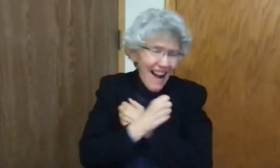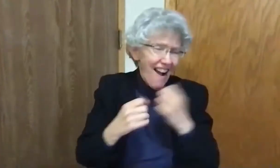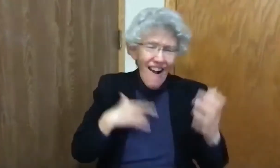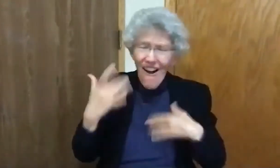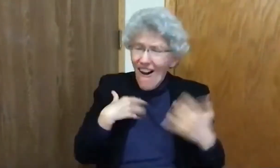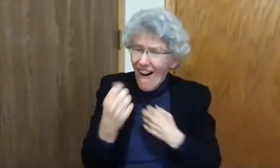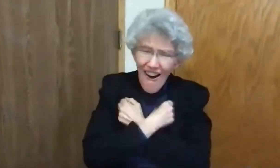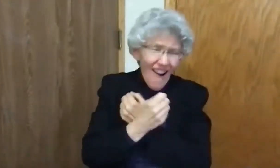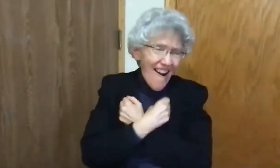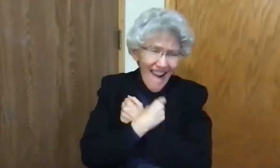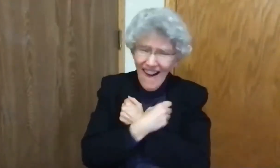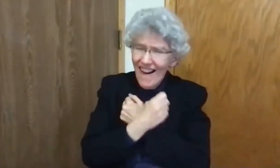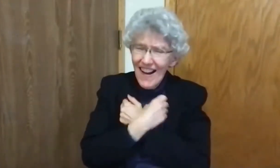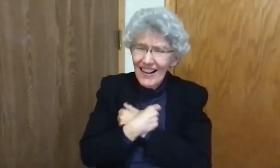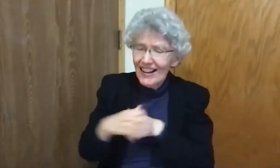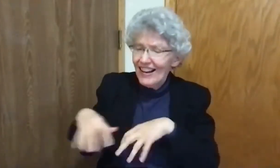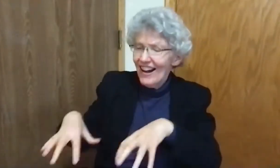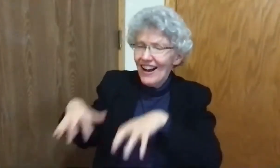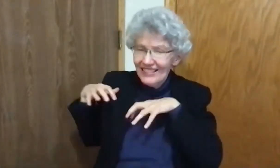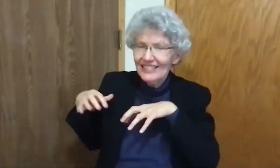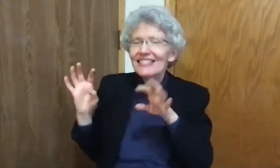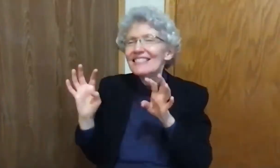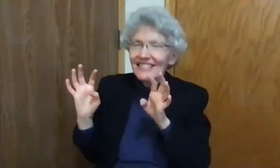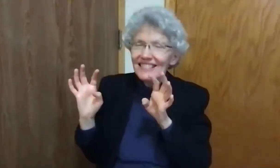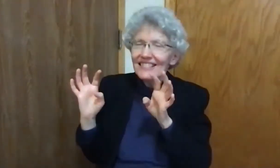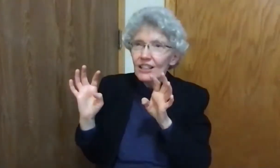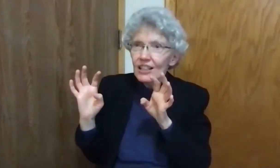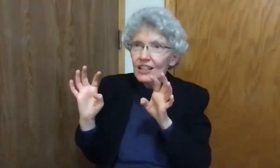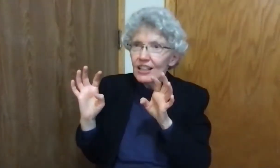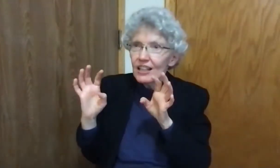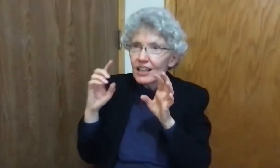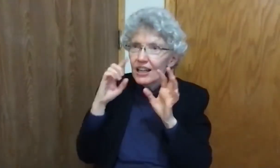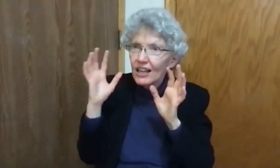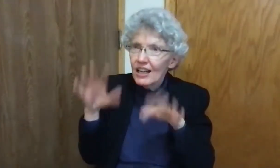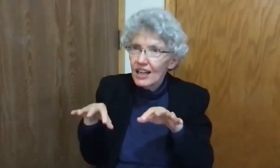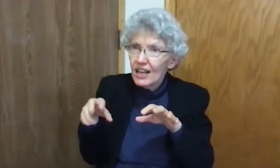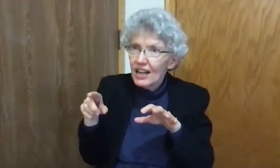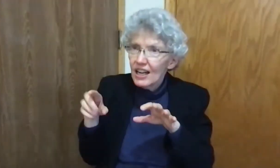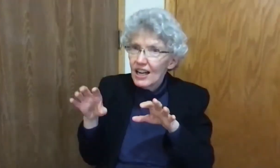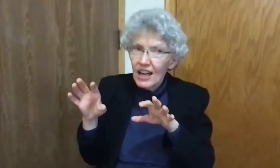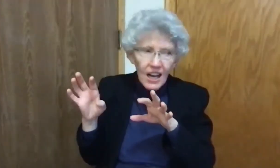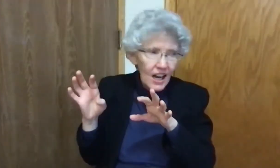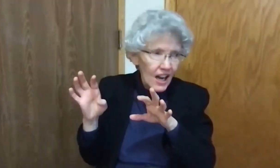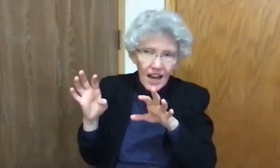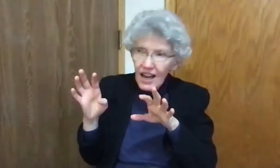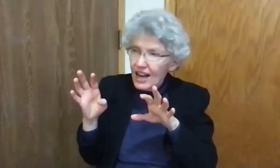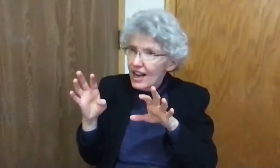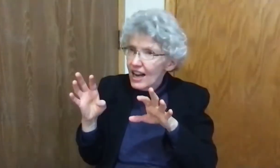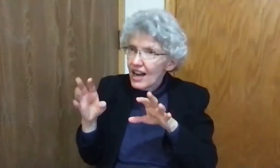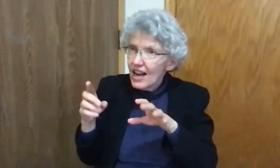Young man, I say to you, rise. The dead man sat up and began to speak, and Jesus gave him to his mother.